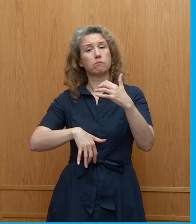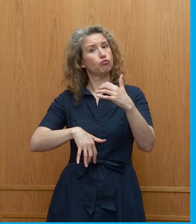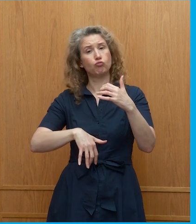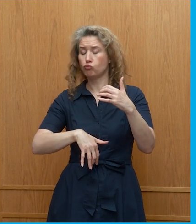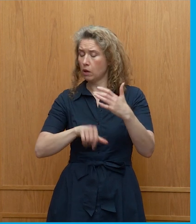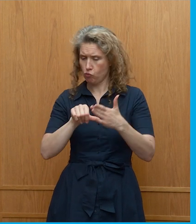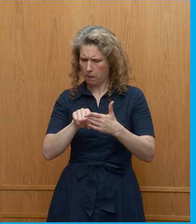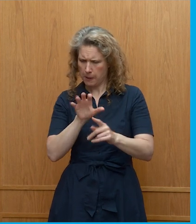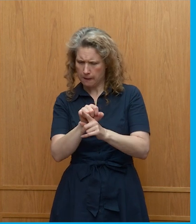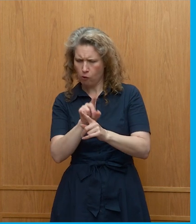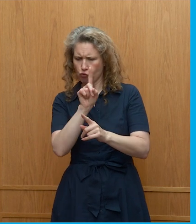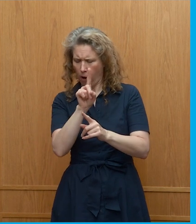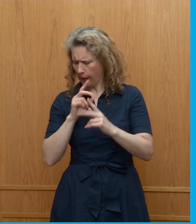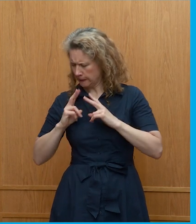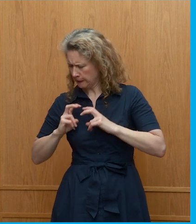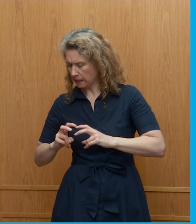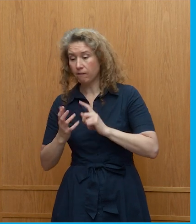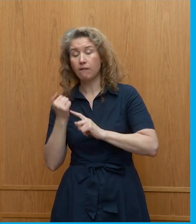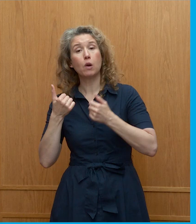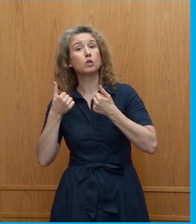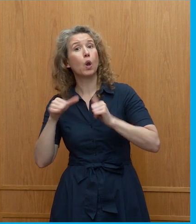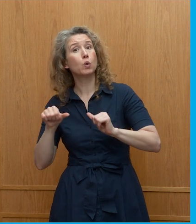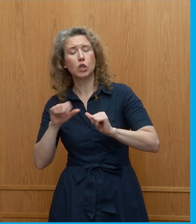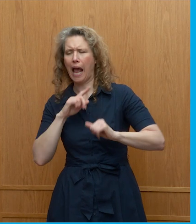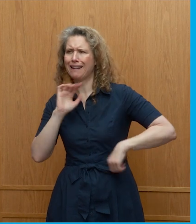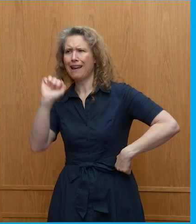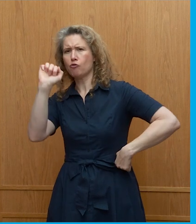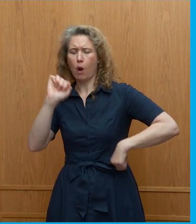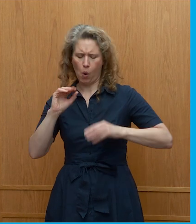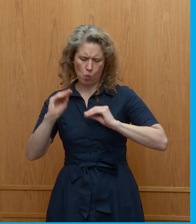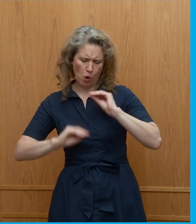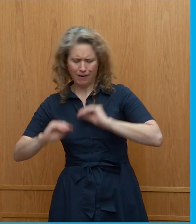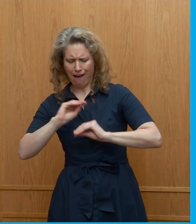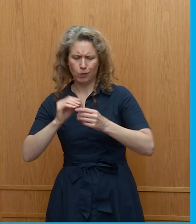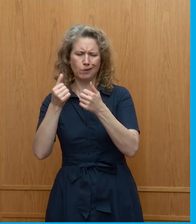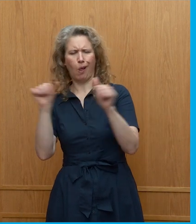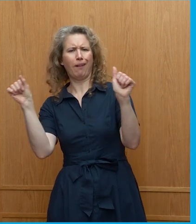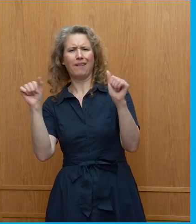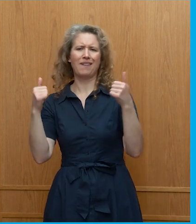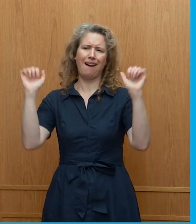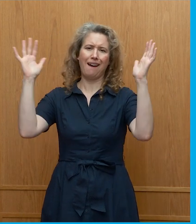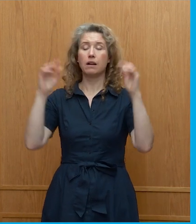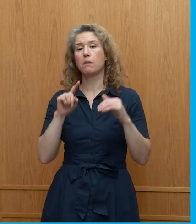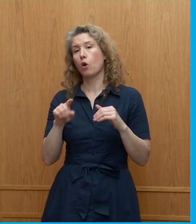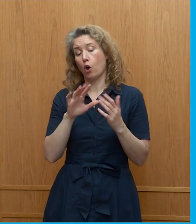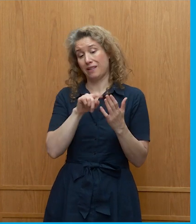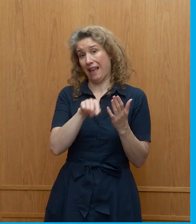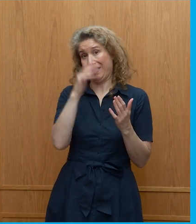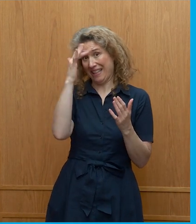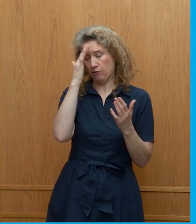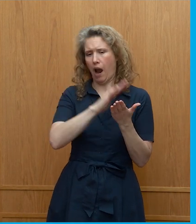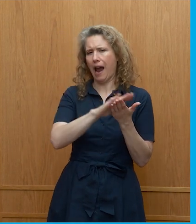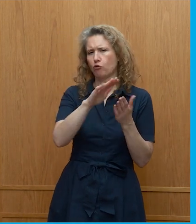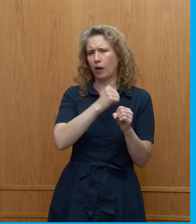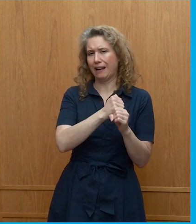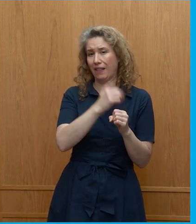find a solution and in a heroic way work to solve the problem because the theory is then the hieroglyphs theory really has